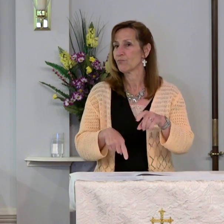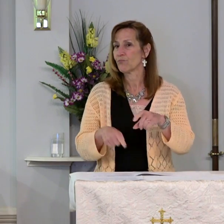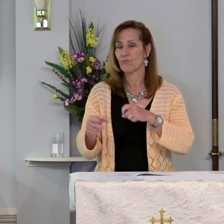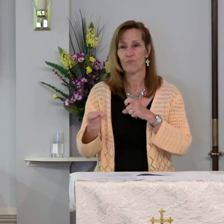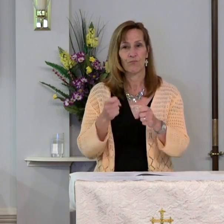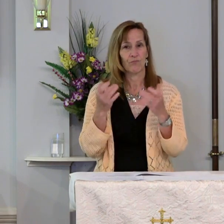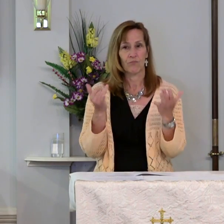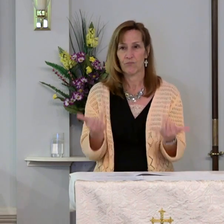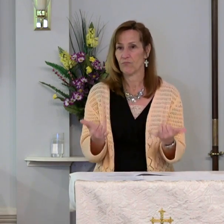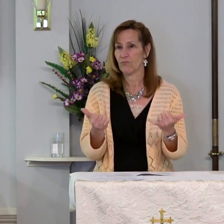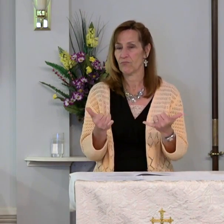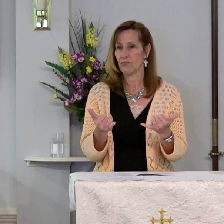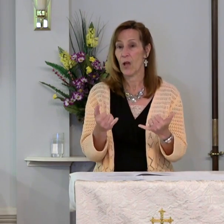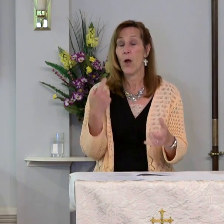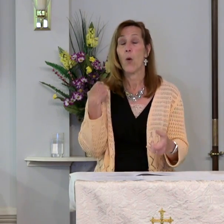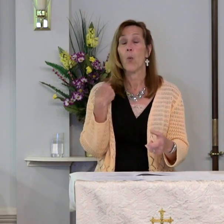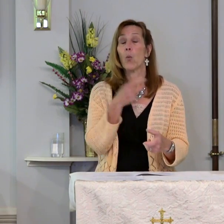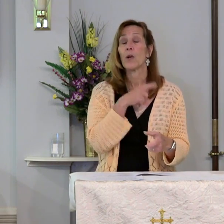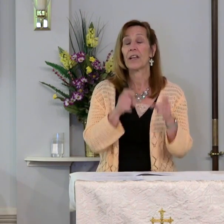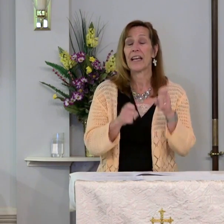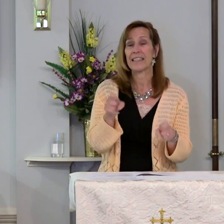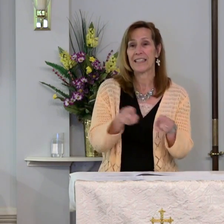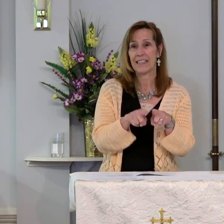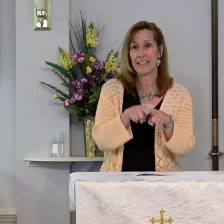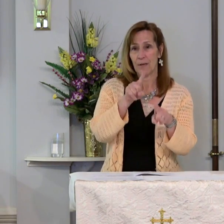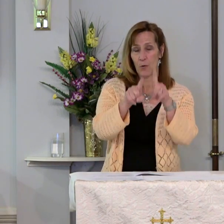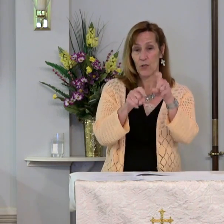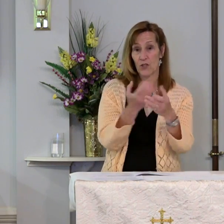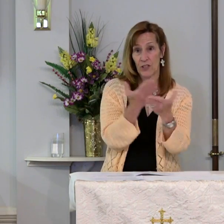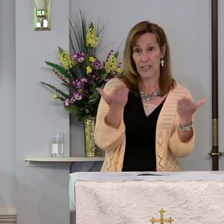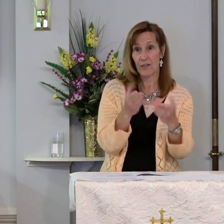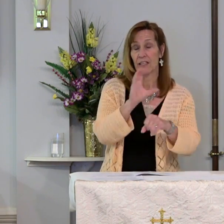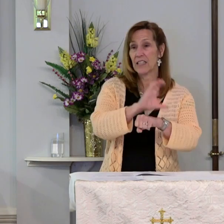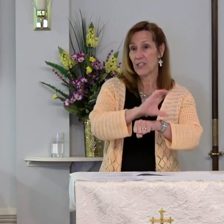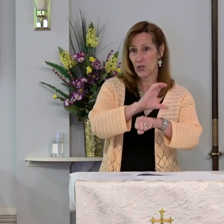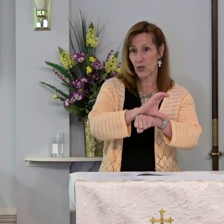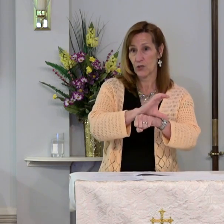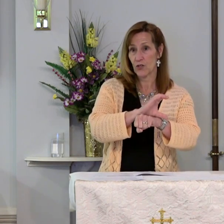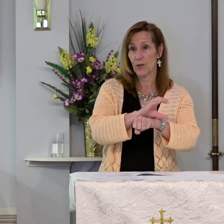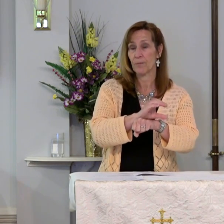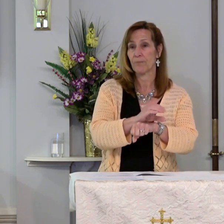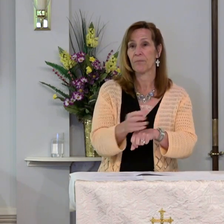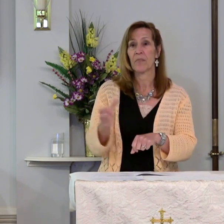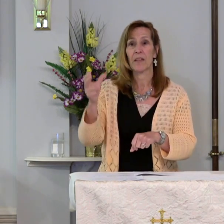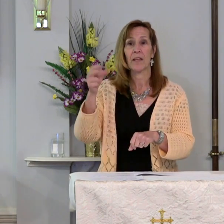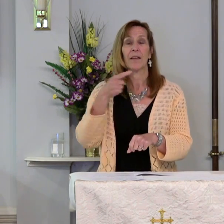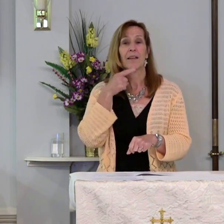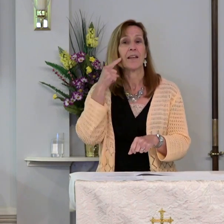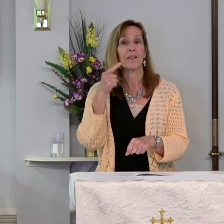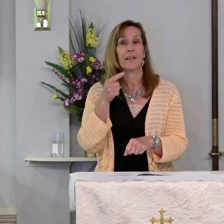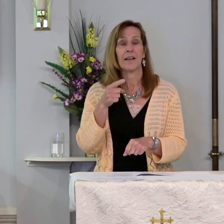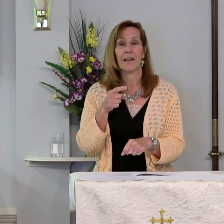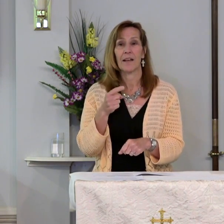We might ask the same question of Trinity Lutheran, hearing and deaf.